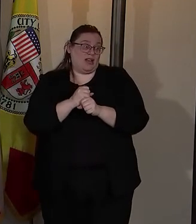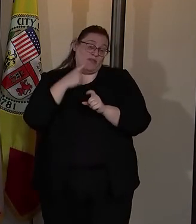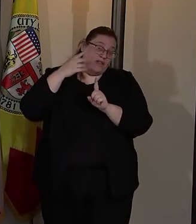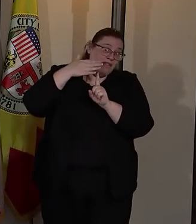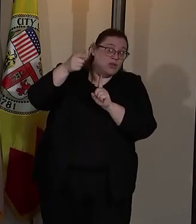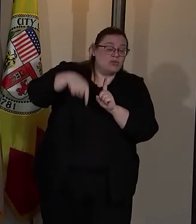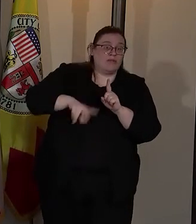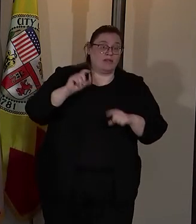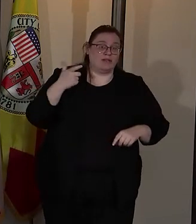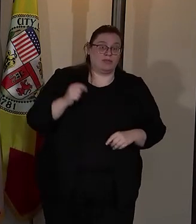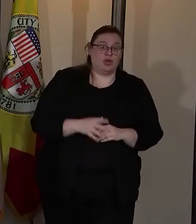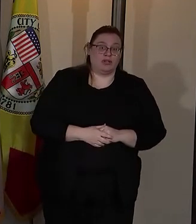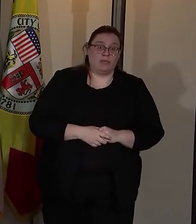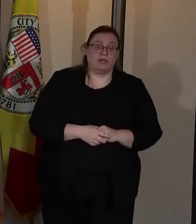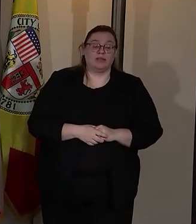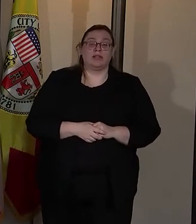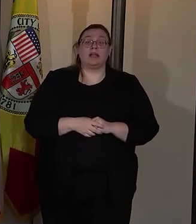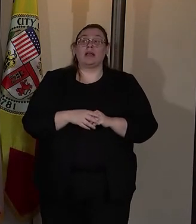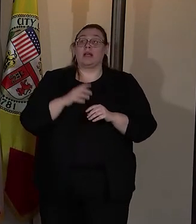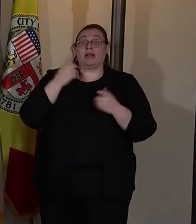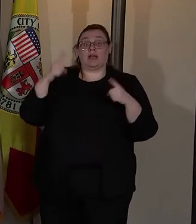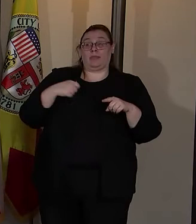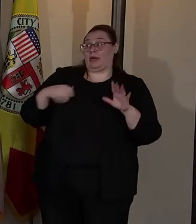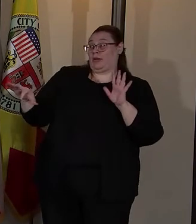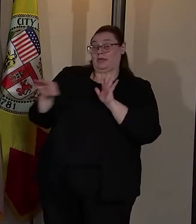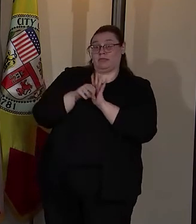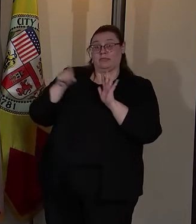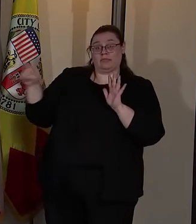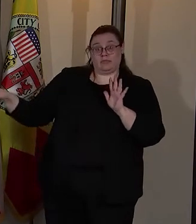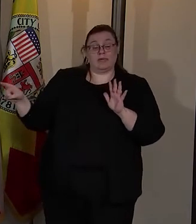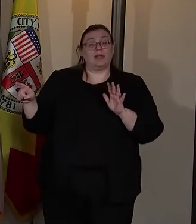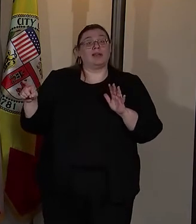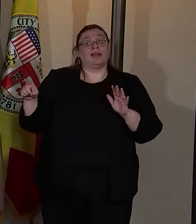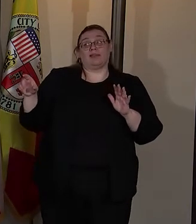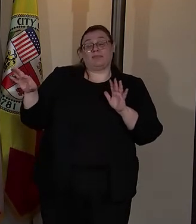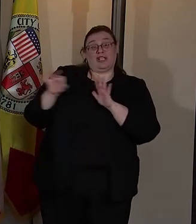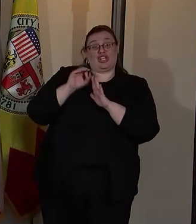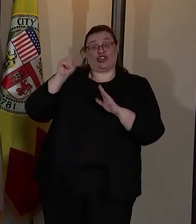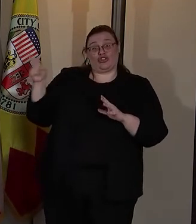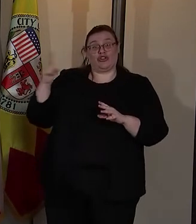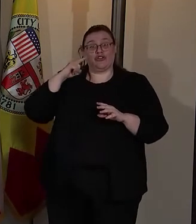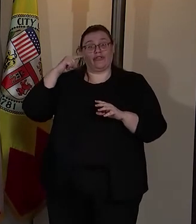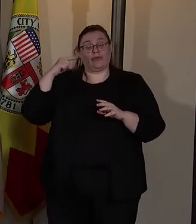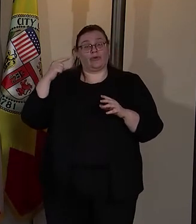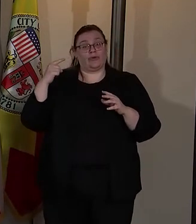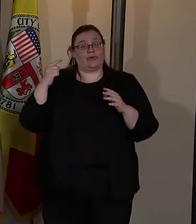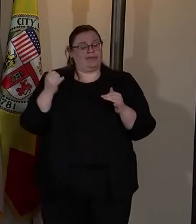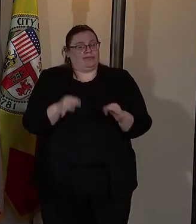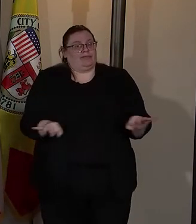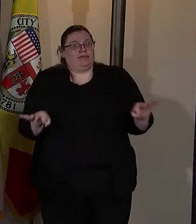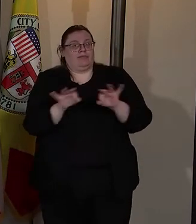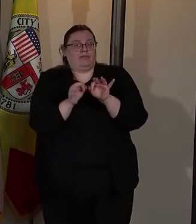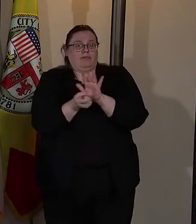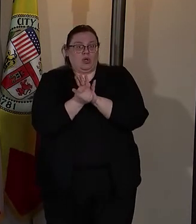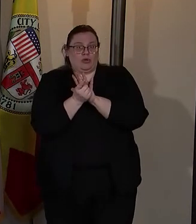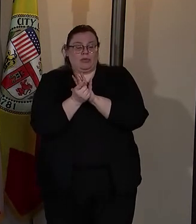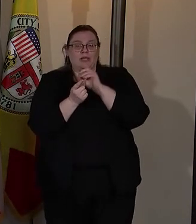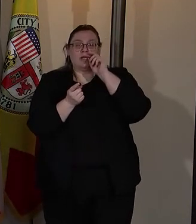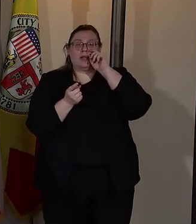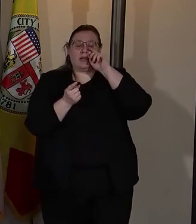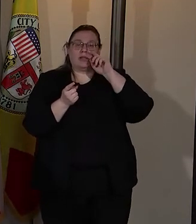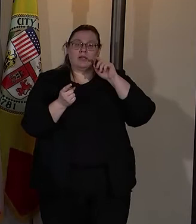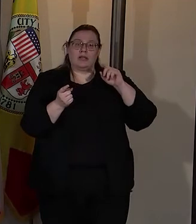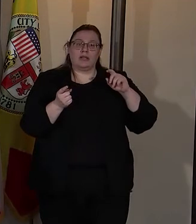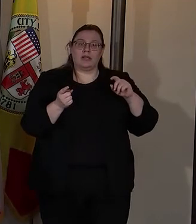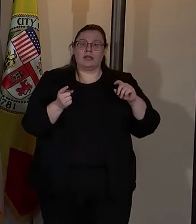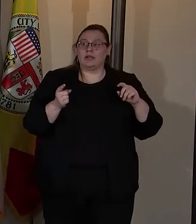department. In making that appointment, in choosing her for this critical moment, it wasn't that